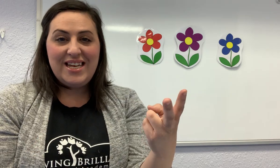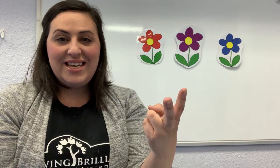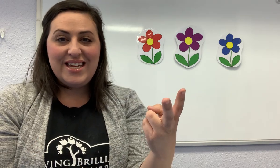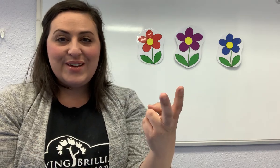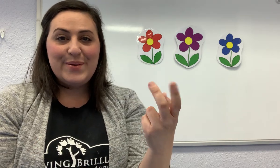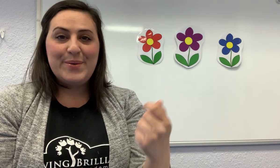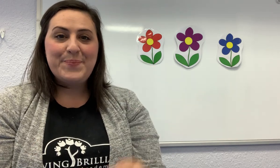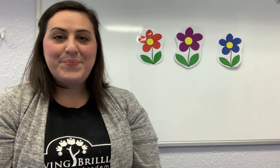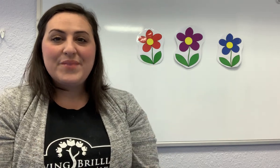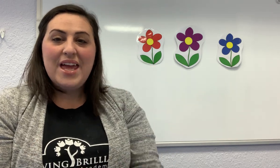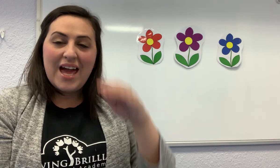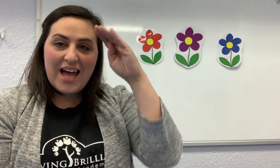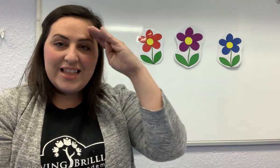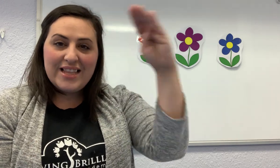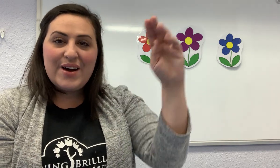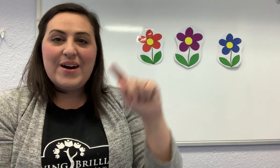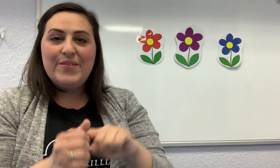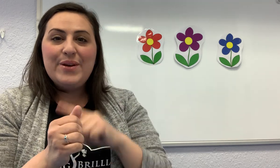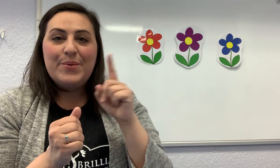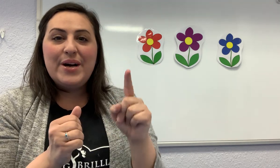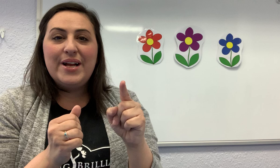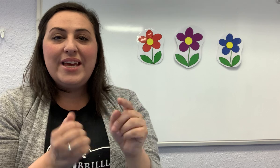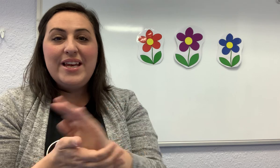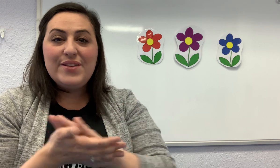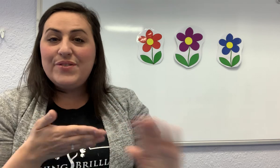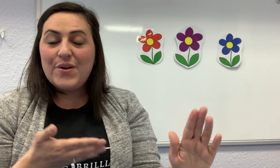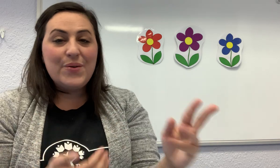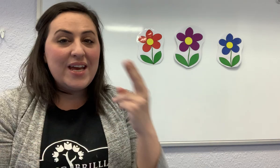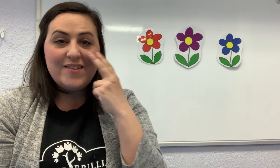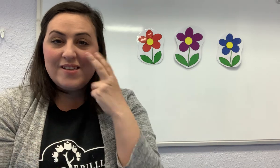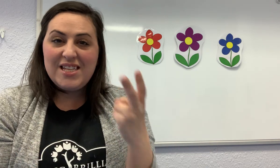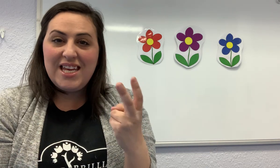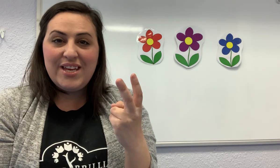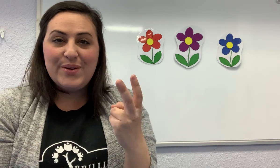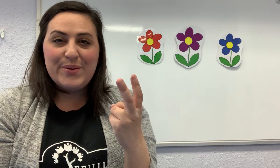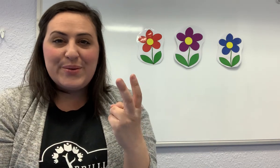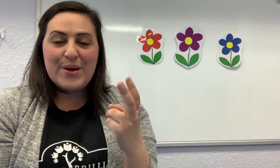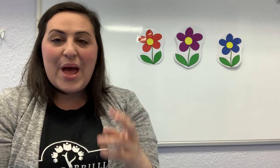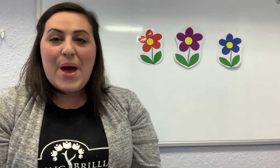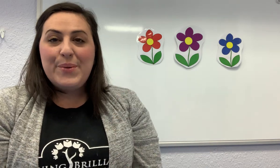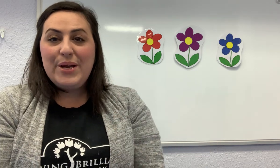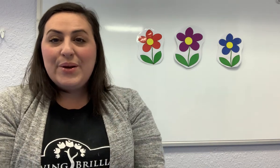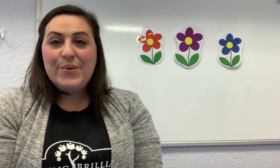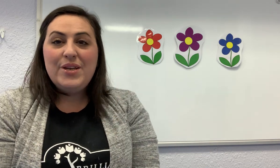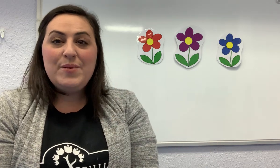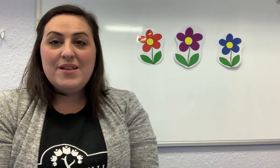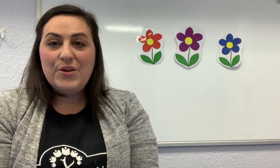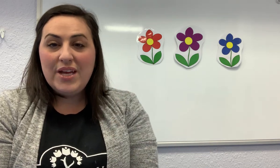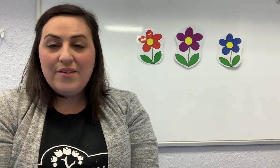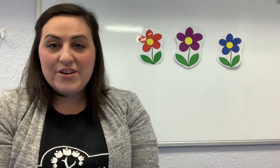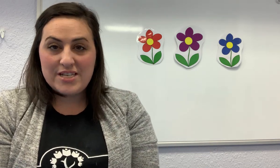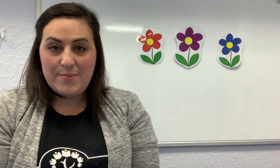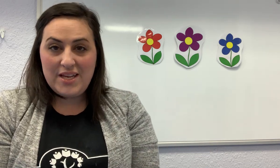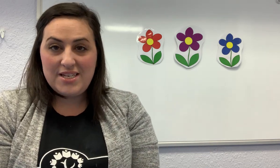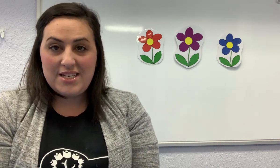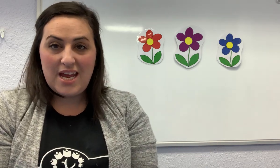you. Hello, everyone. It is so nice to see you. We are going to be looking for something today